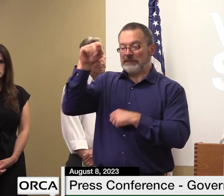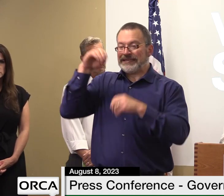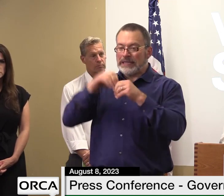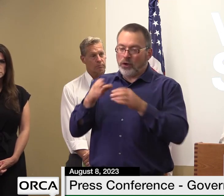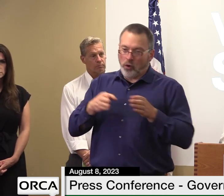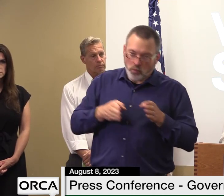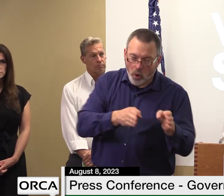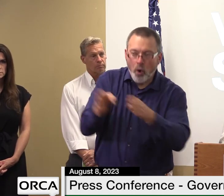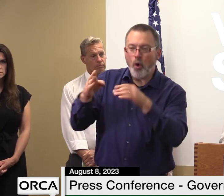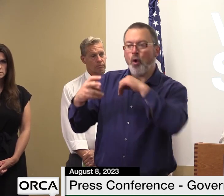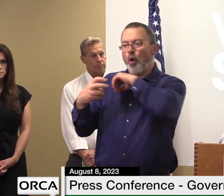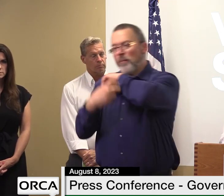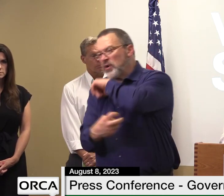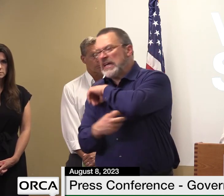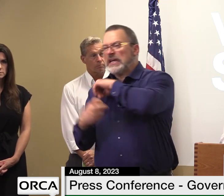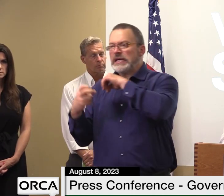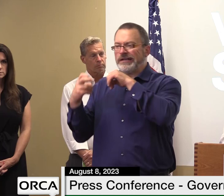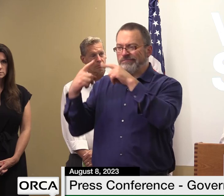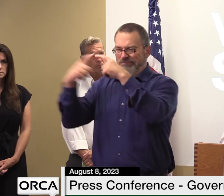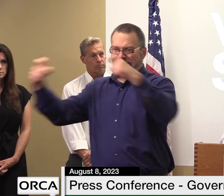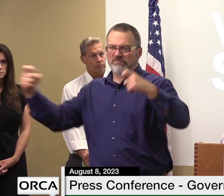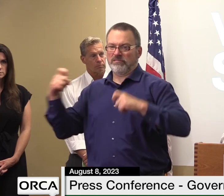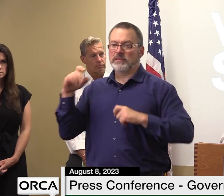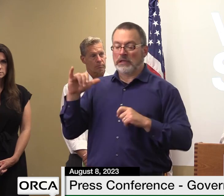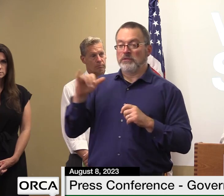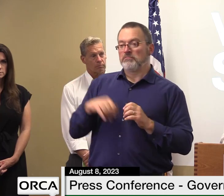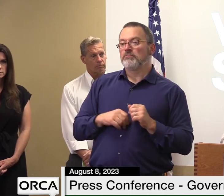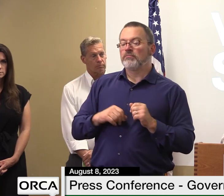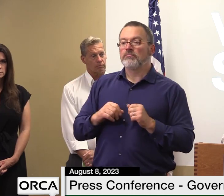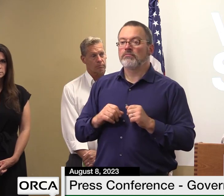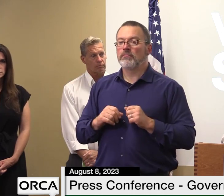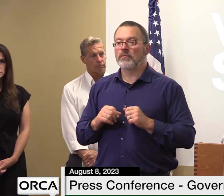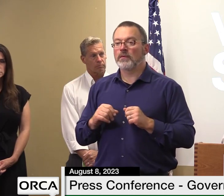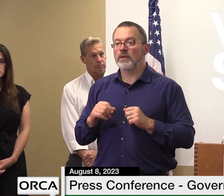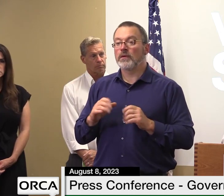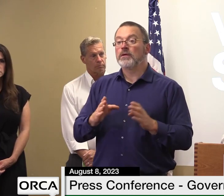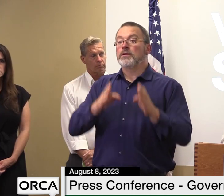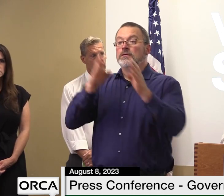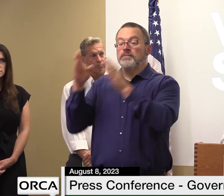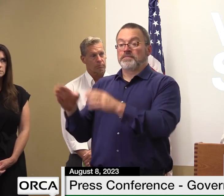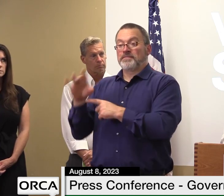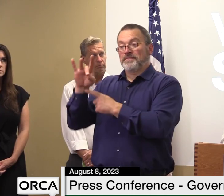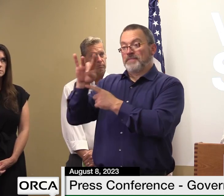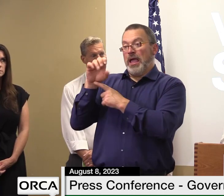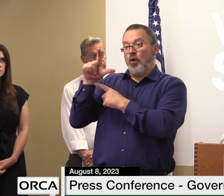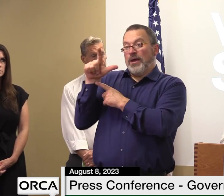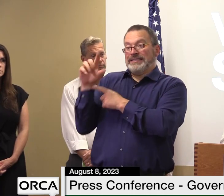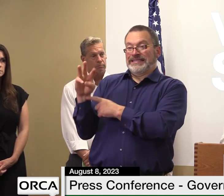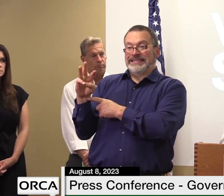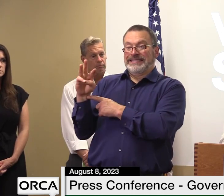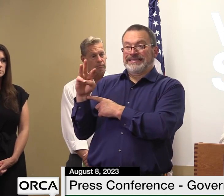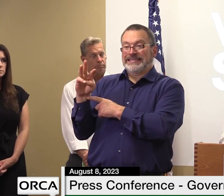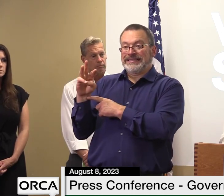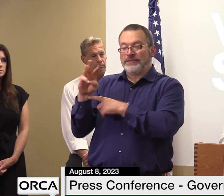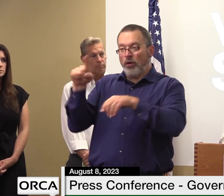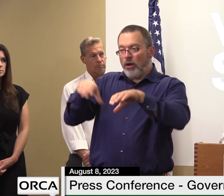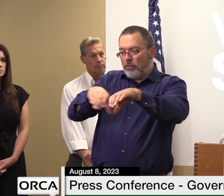826 impaired or i'm sorry impacted culverts